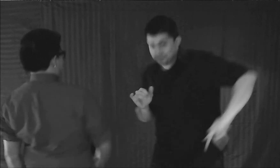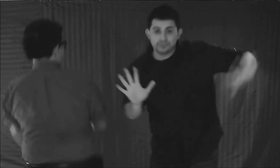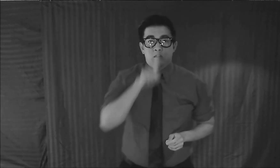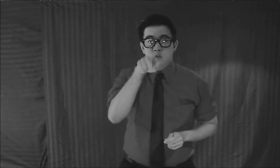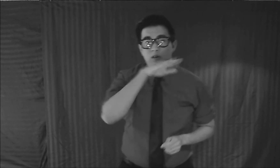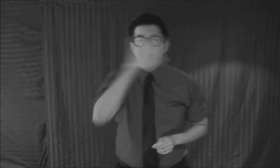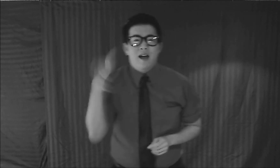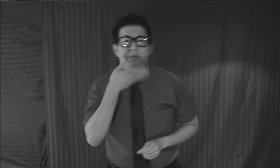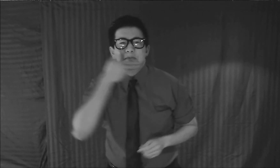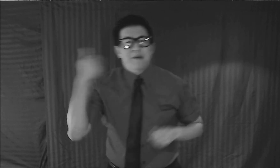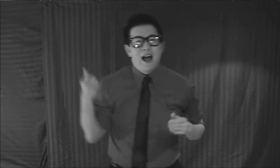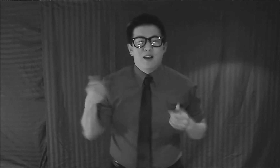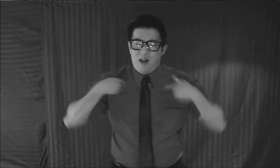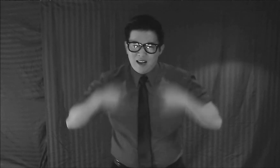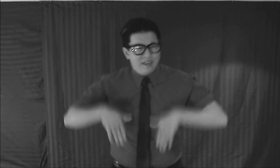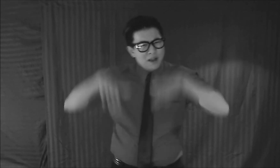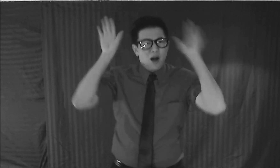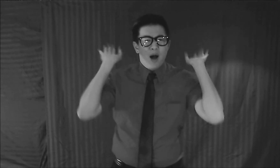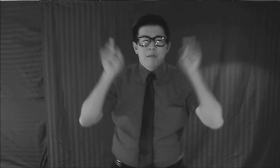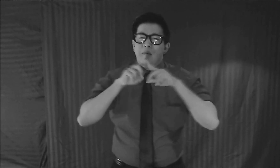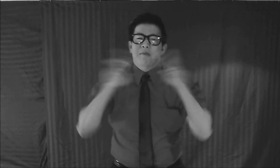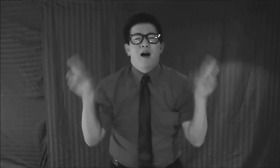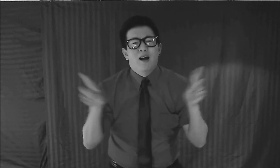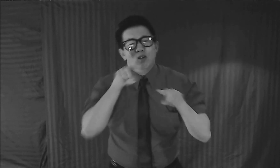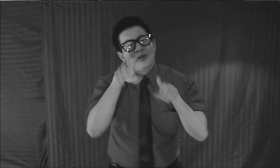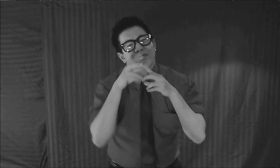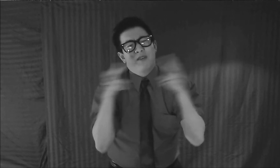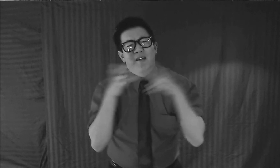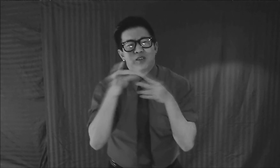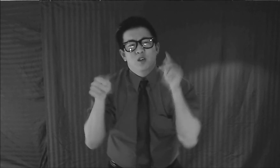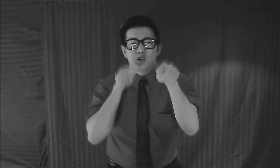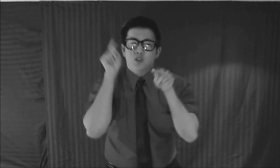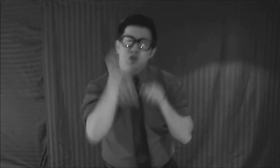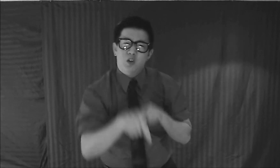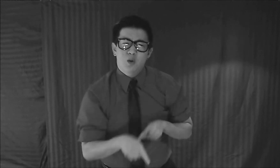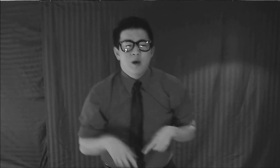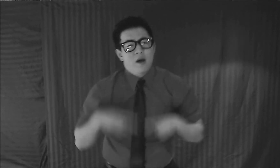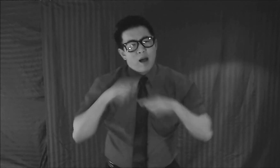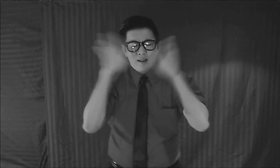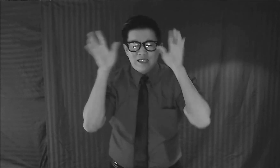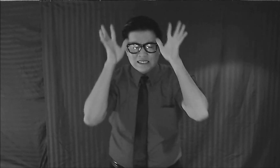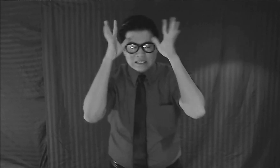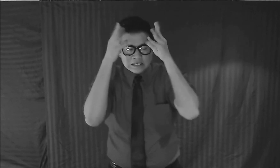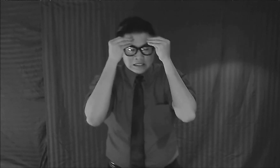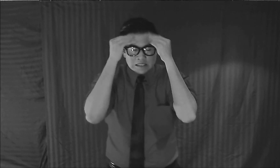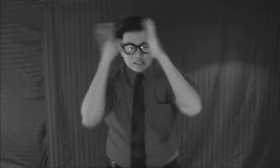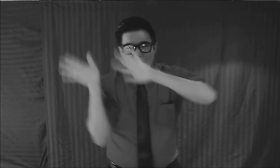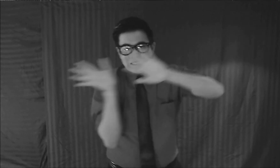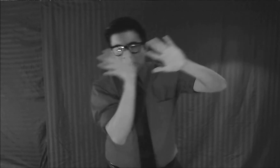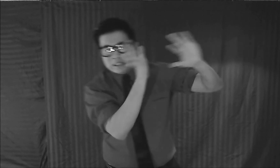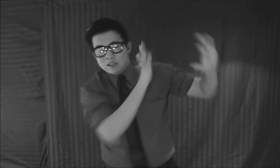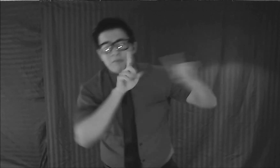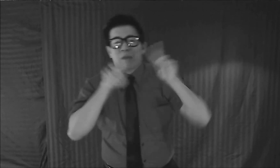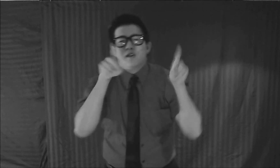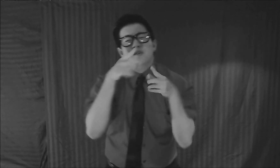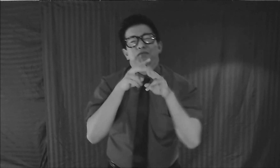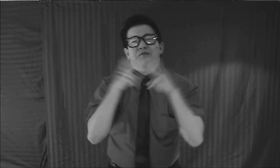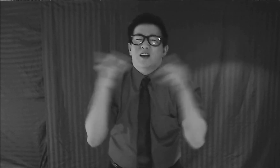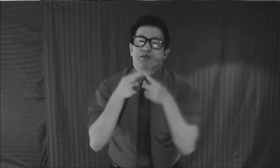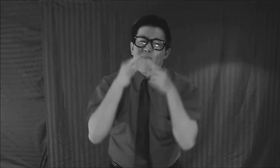I know you're never gonna wake up, I gotta give up I know I should never go back, I'll let you go back